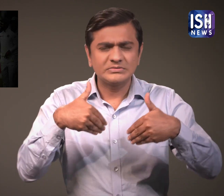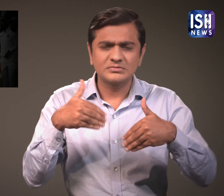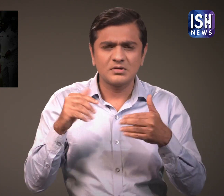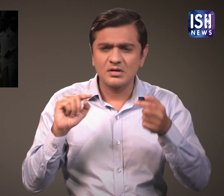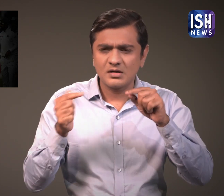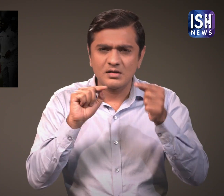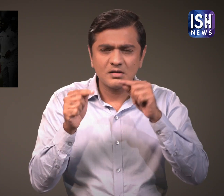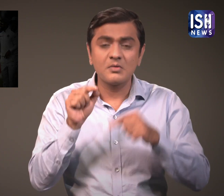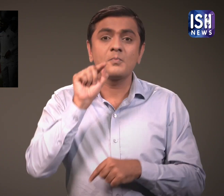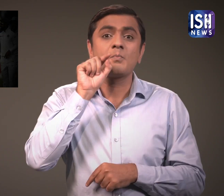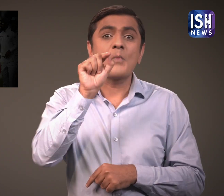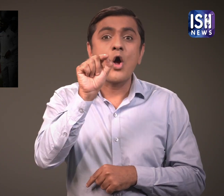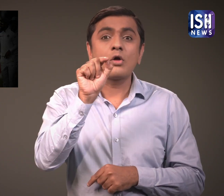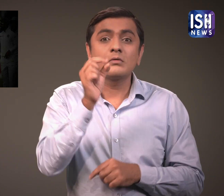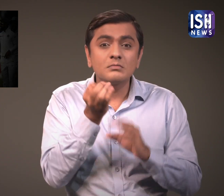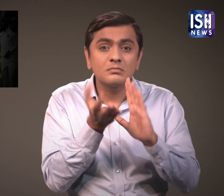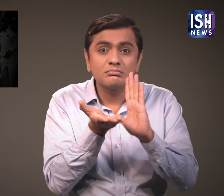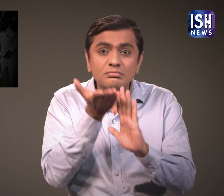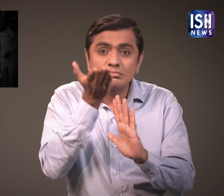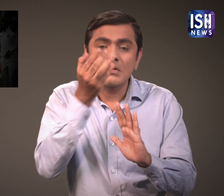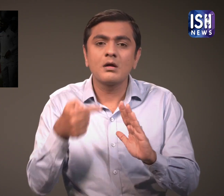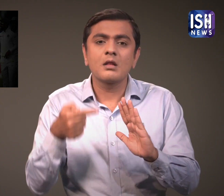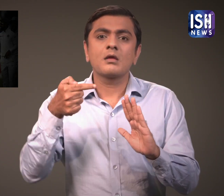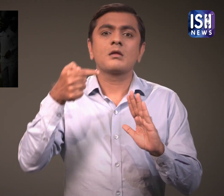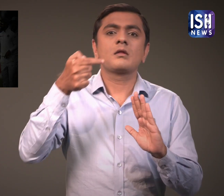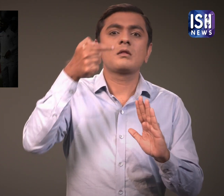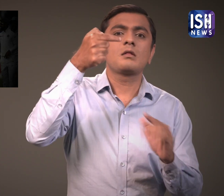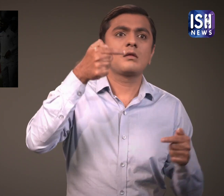The teams were ranked based on the points during their matches.